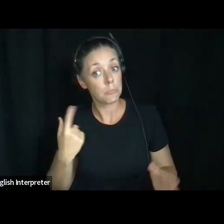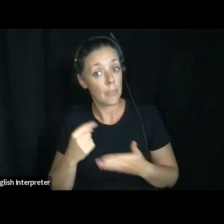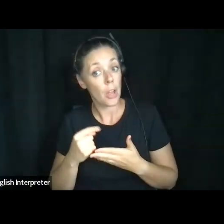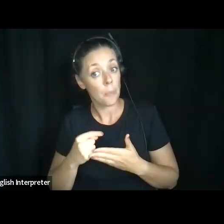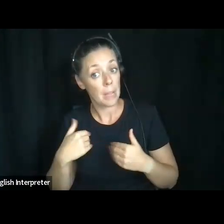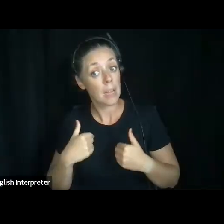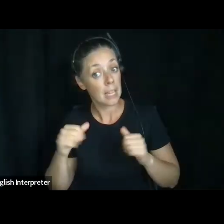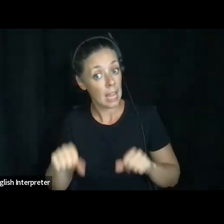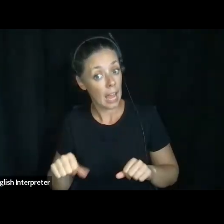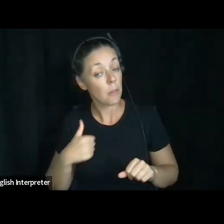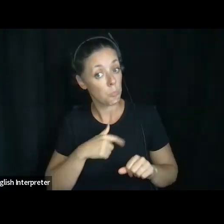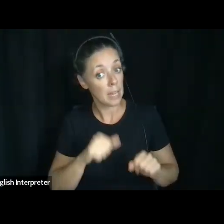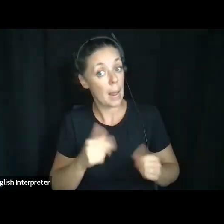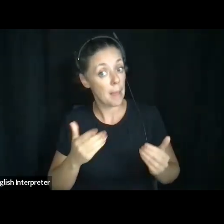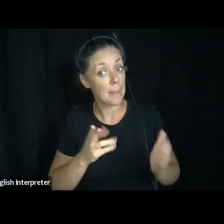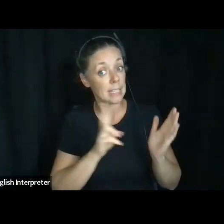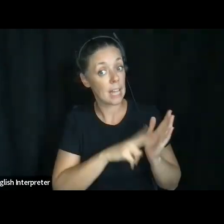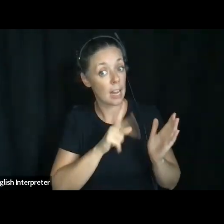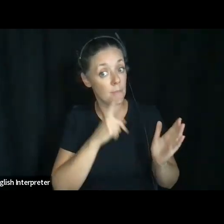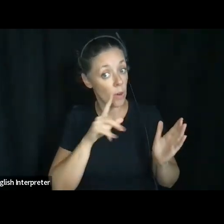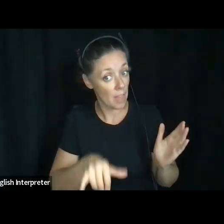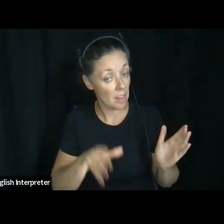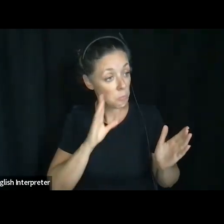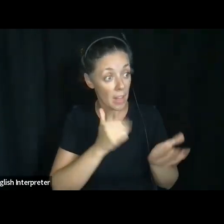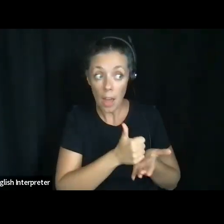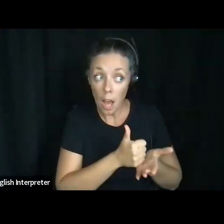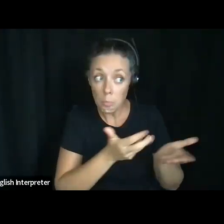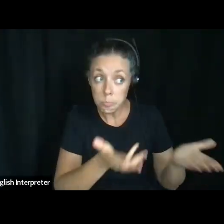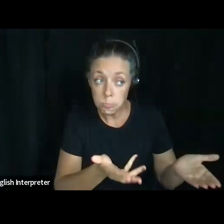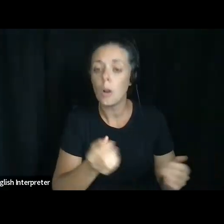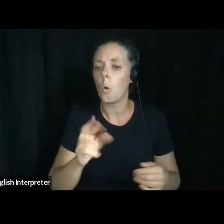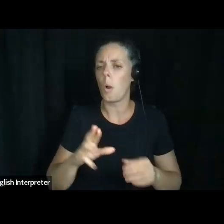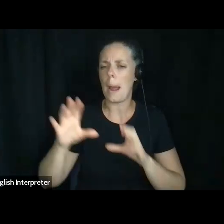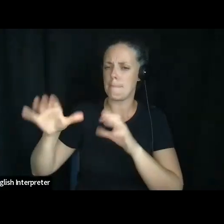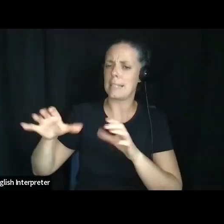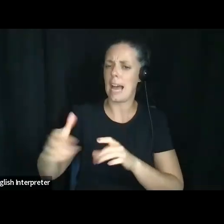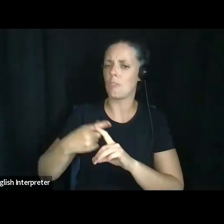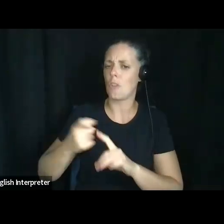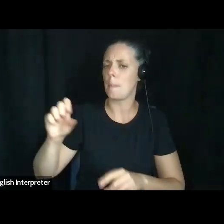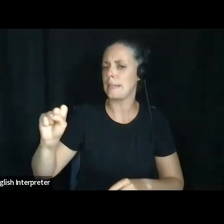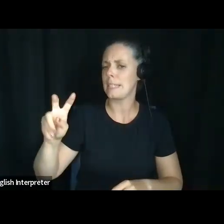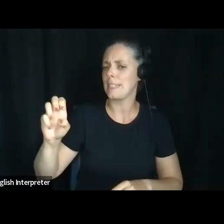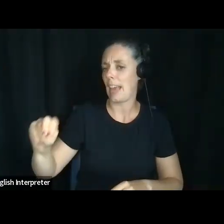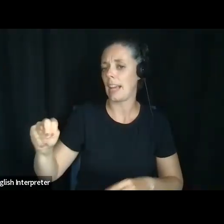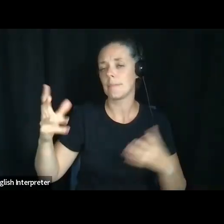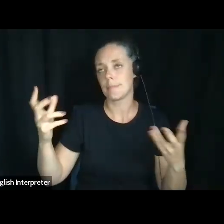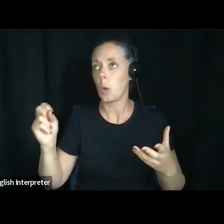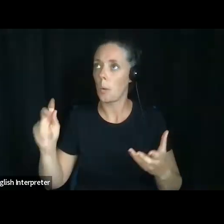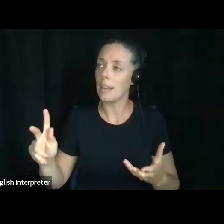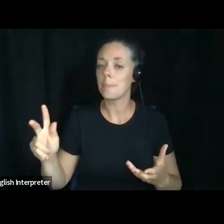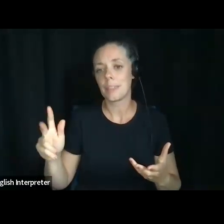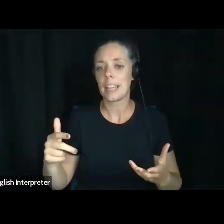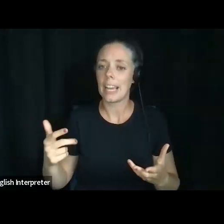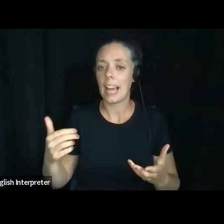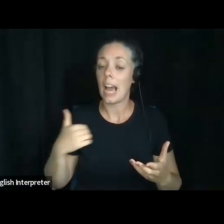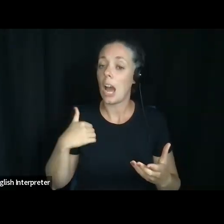Can we sign you up for that? Would that help you? Or the massage, you know, um, no, I, as an occupational therapist